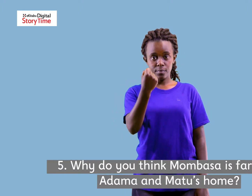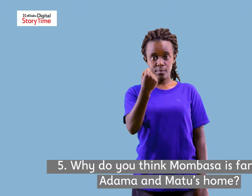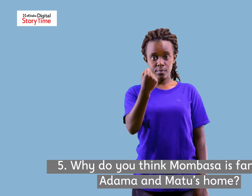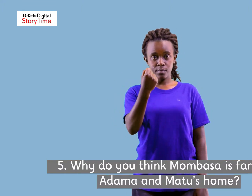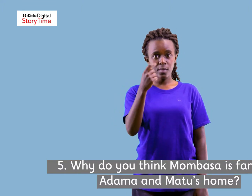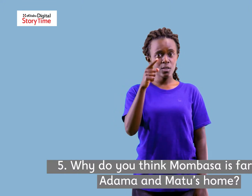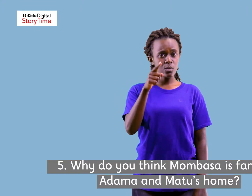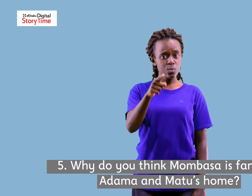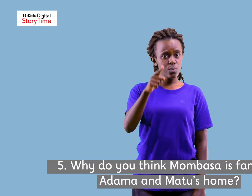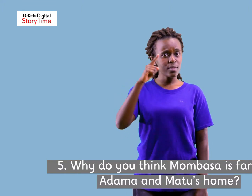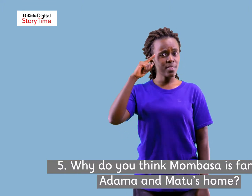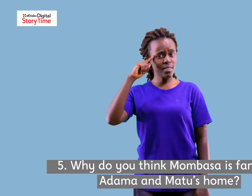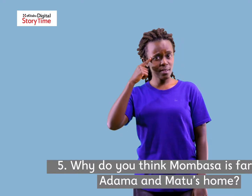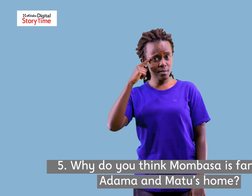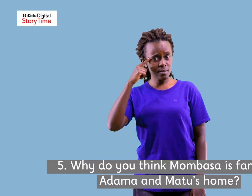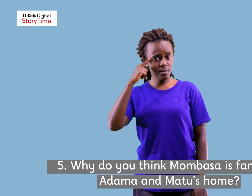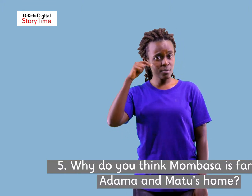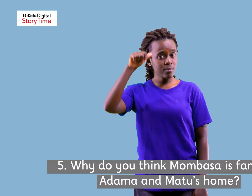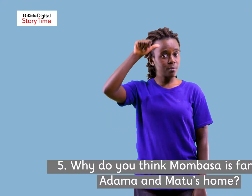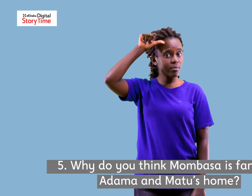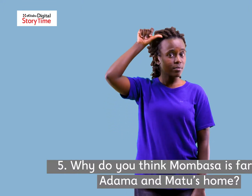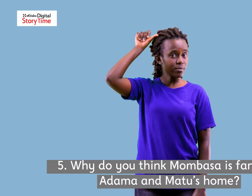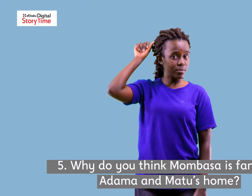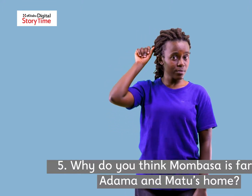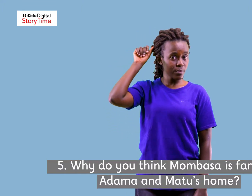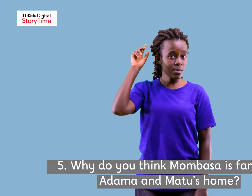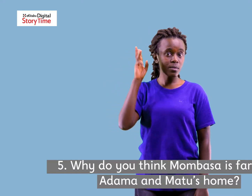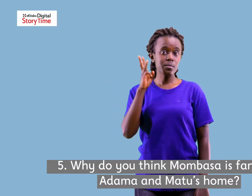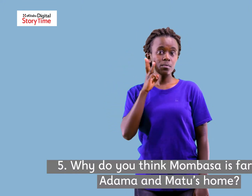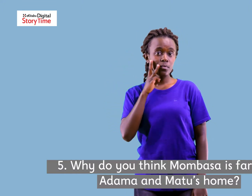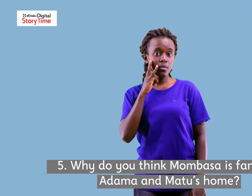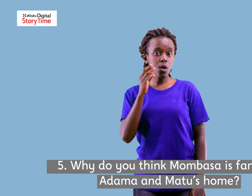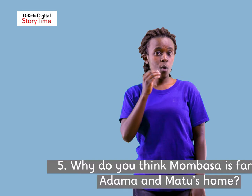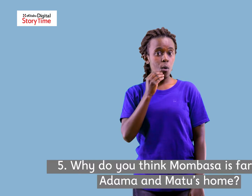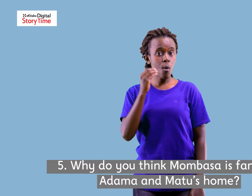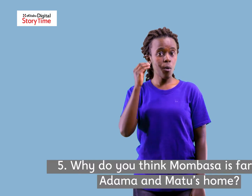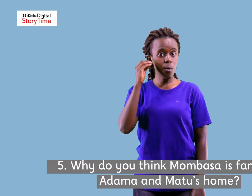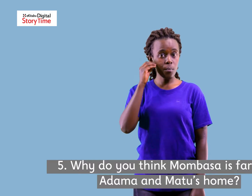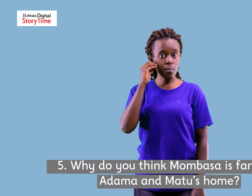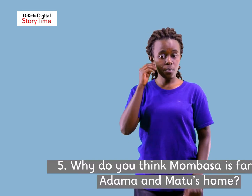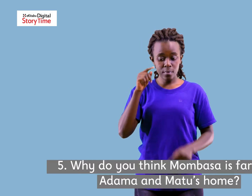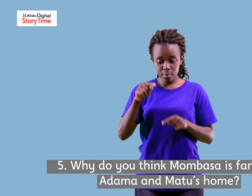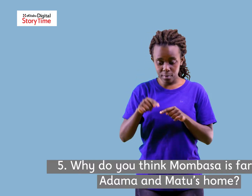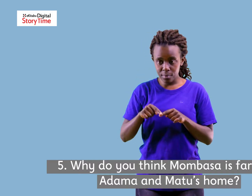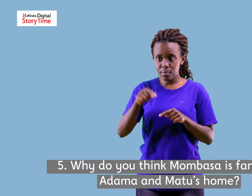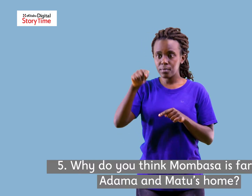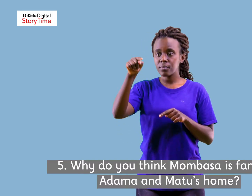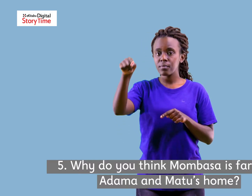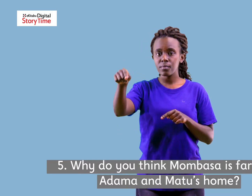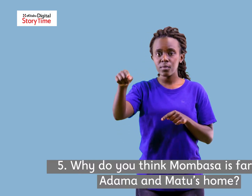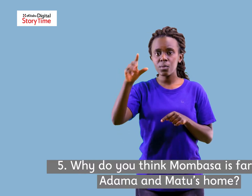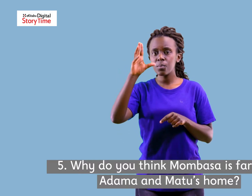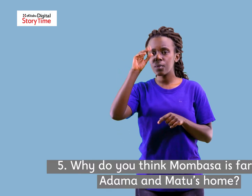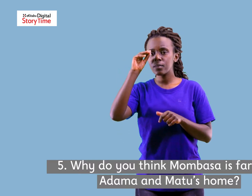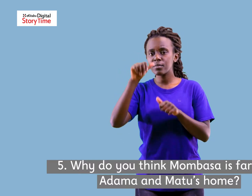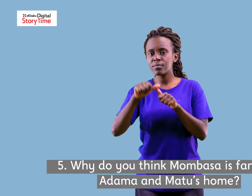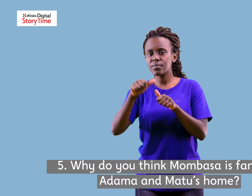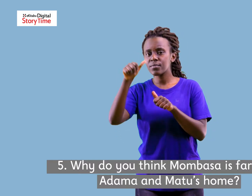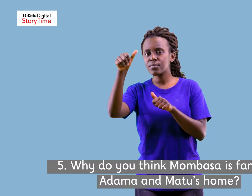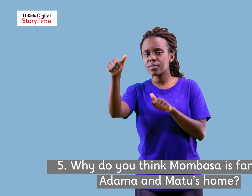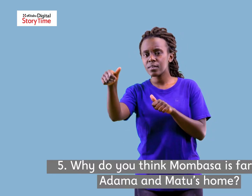Number five. Why do you think Mombasa is far from Adama and Matu's home? Number two.